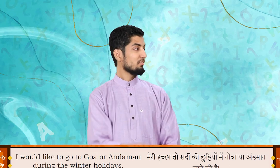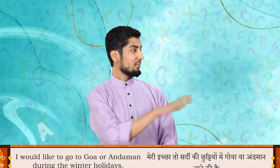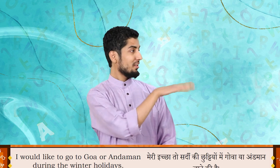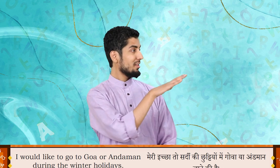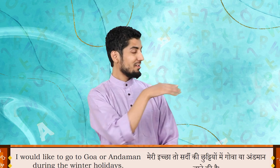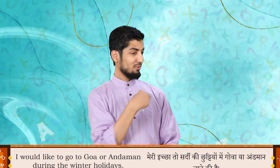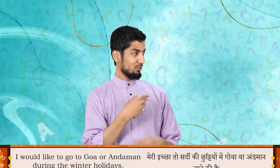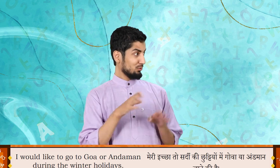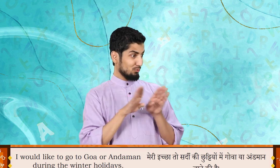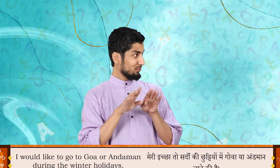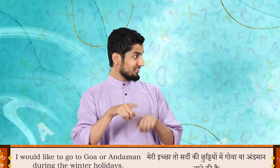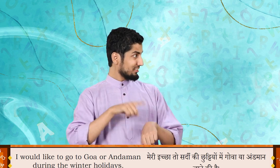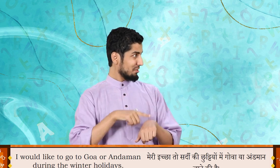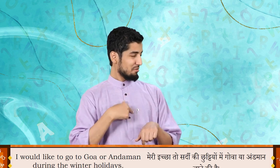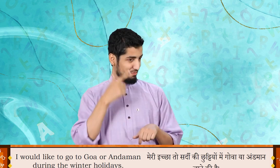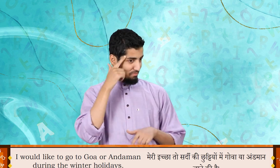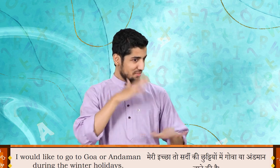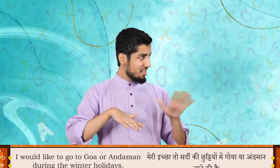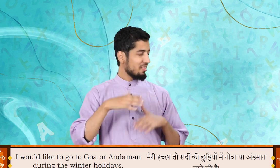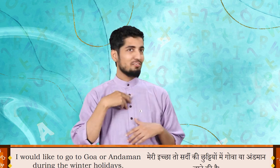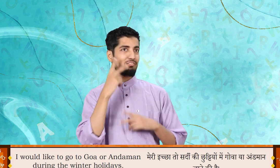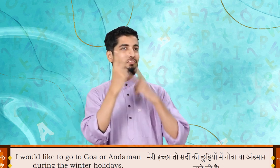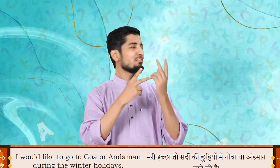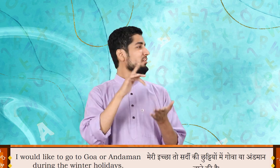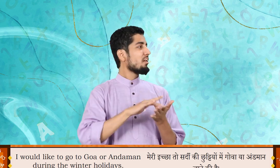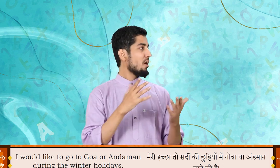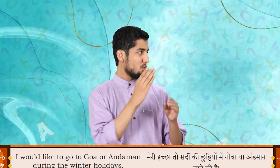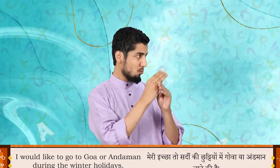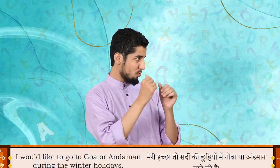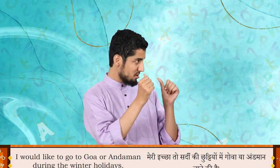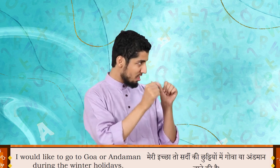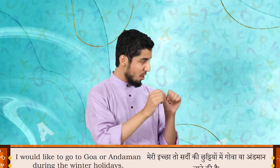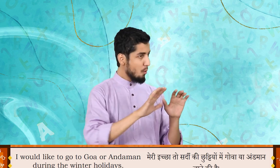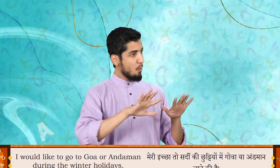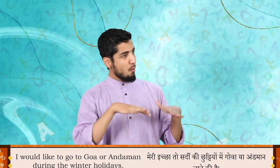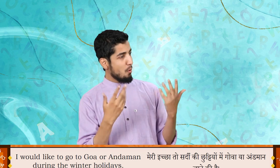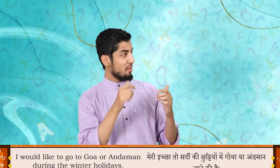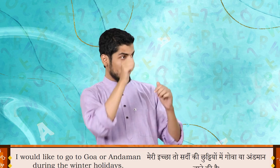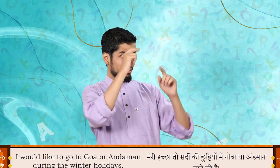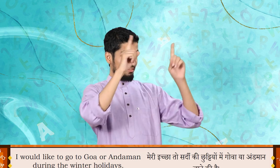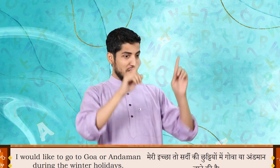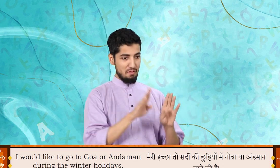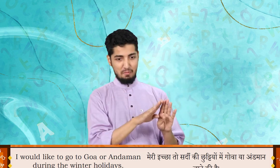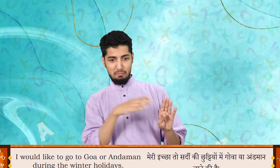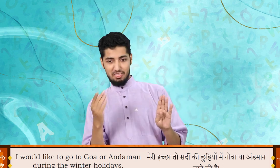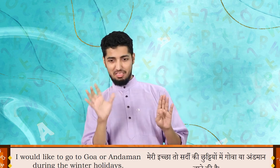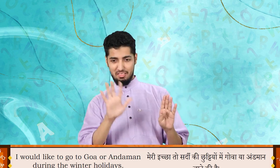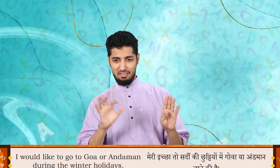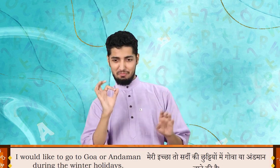I would like to go to Goa or Andaman during the winter holidays.